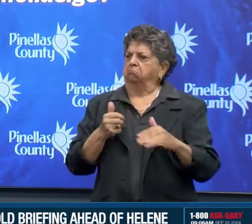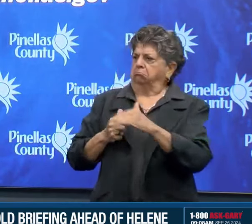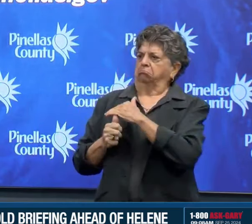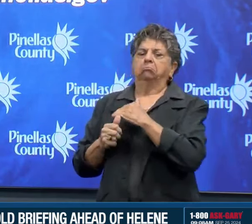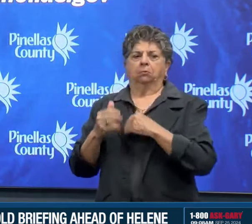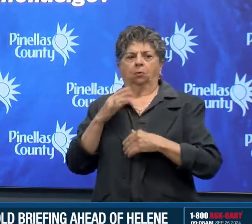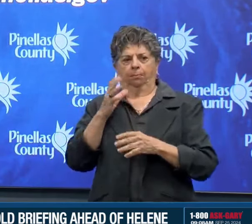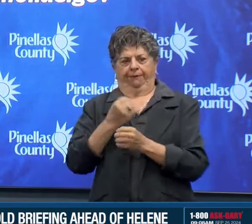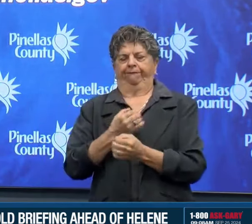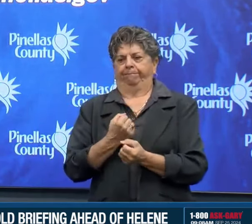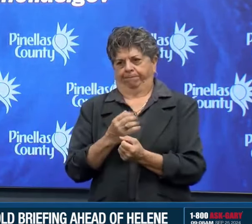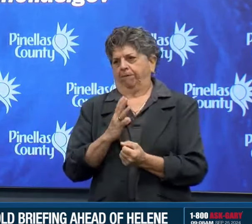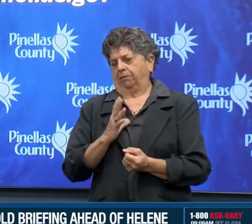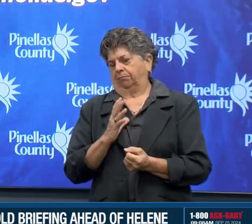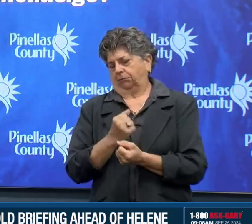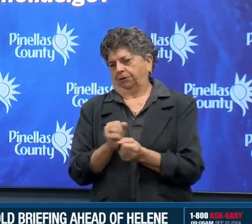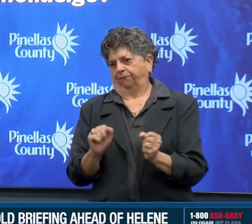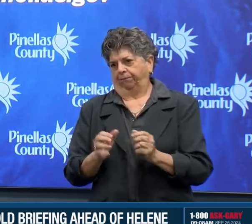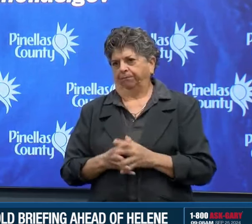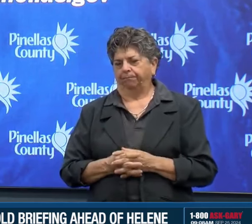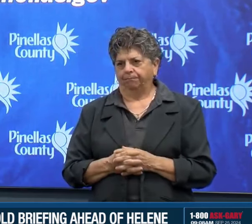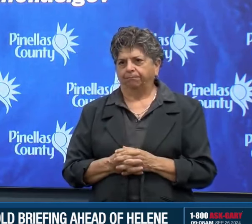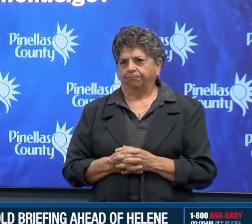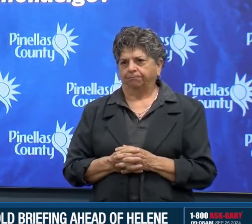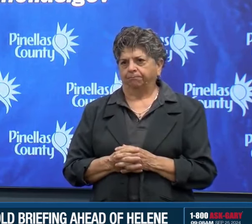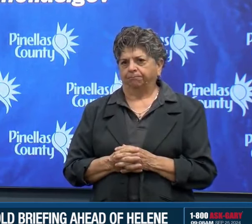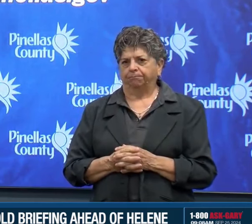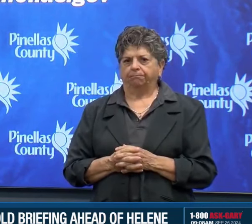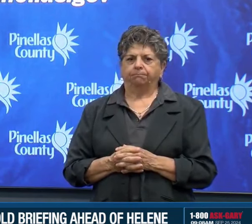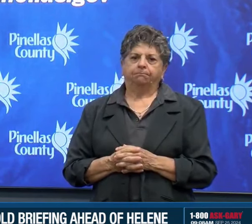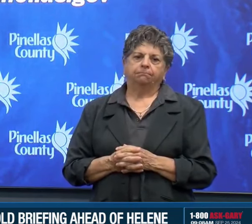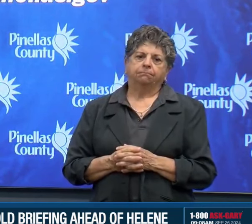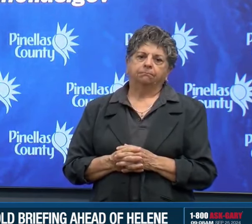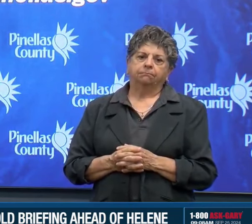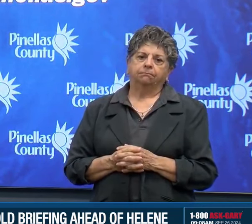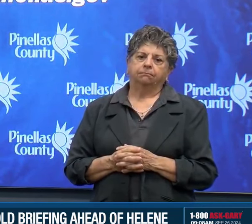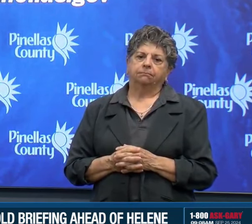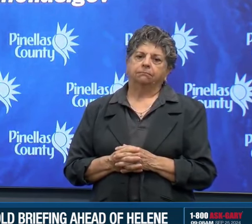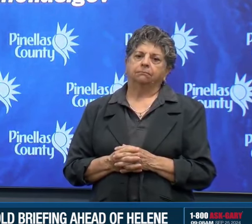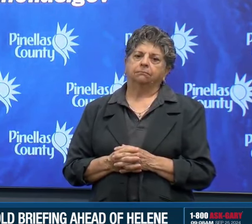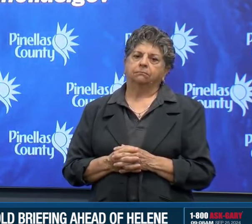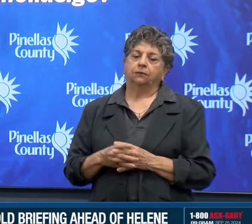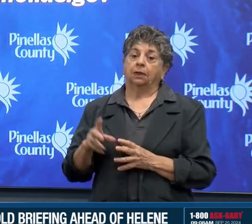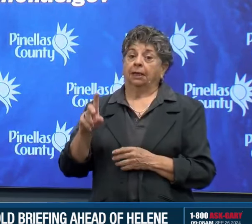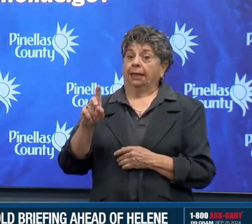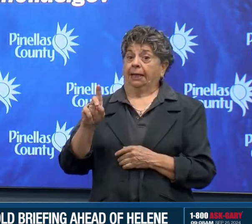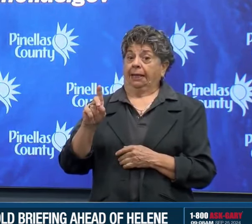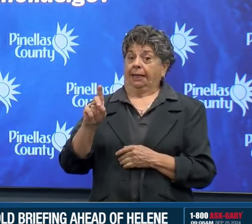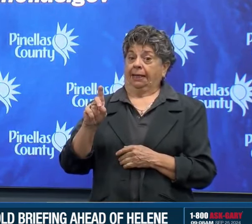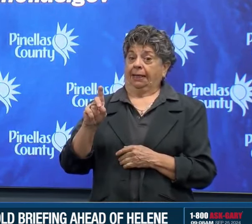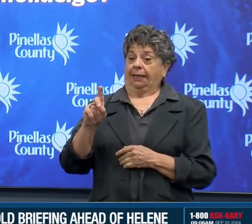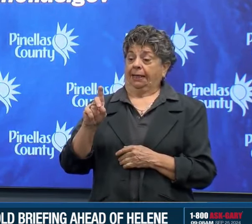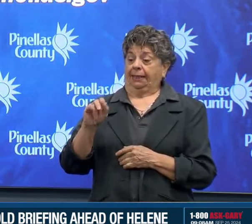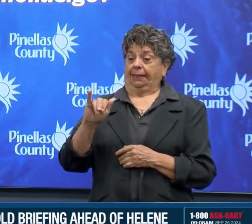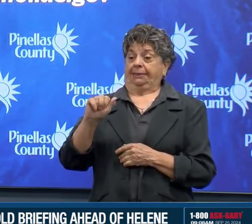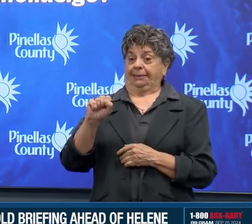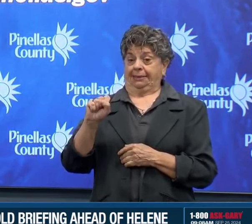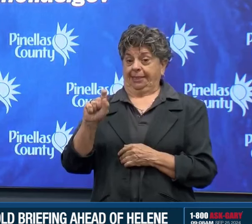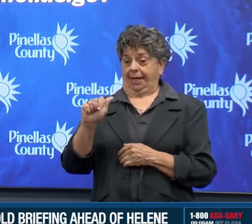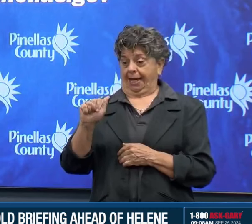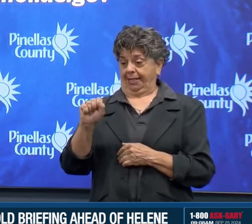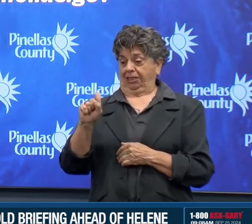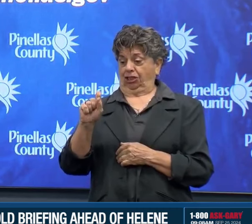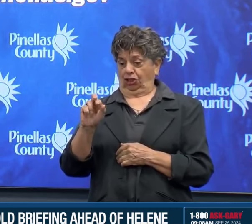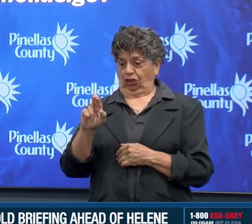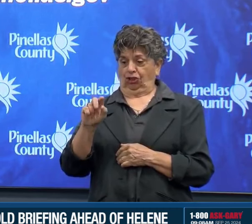accommodations on our website at disaster.pinellas.gov. I want everybody